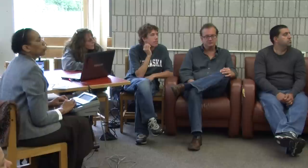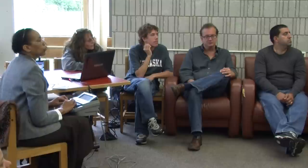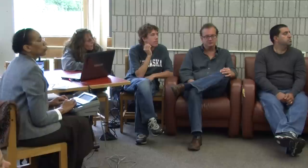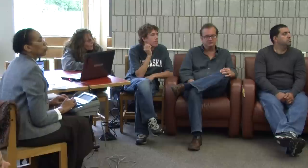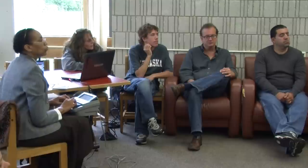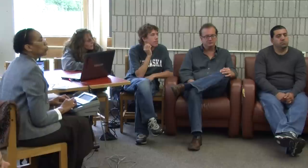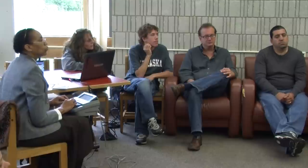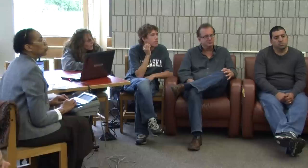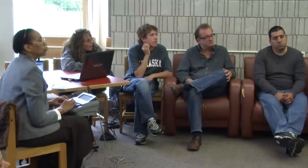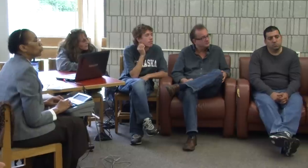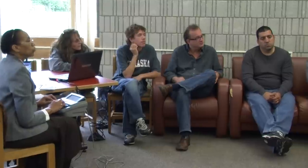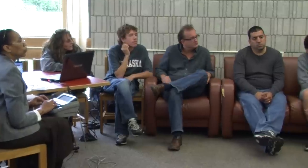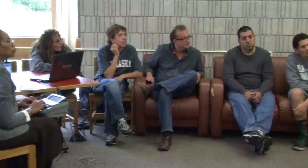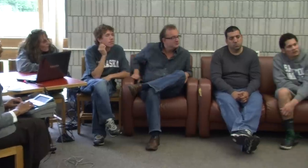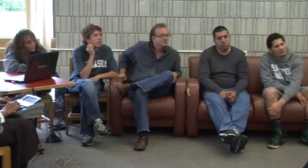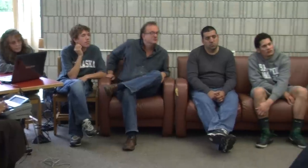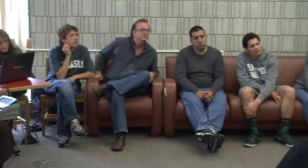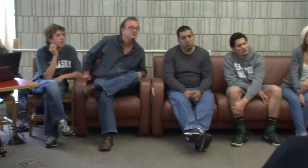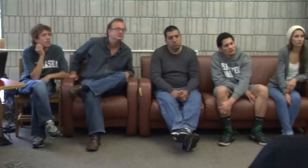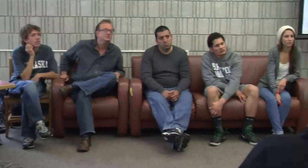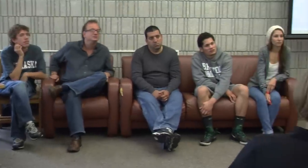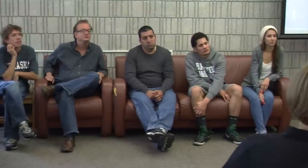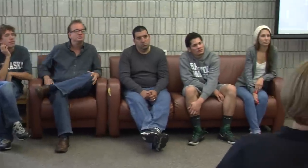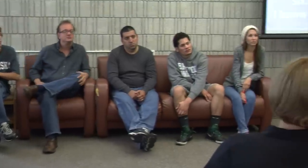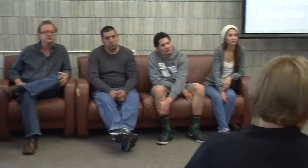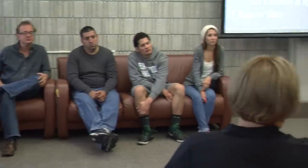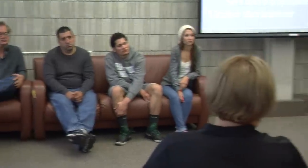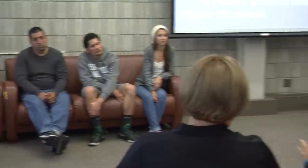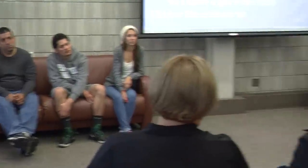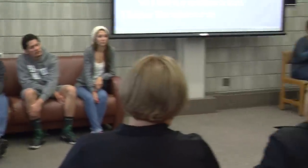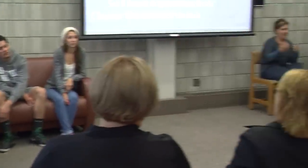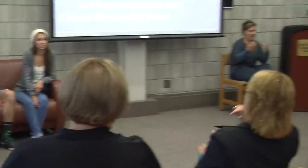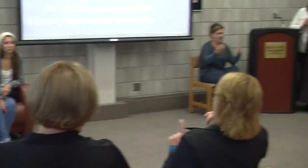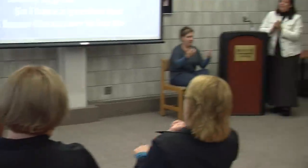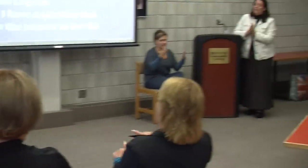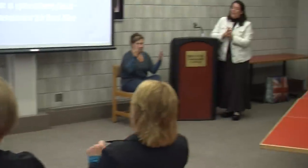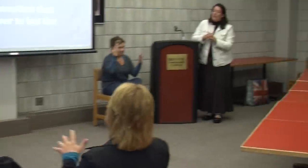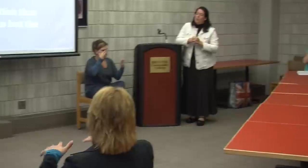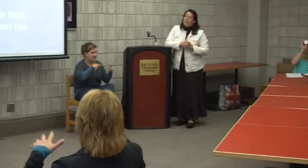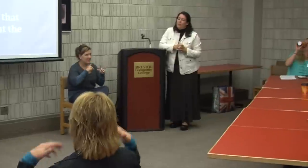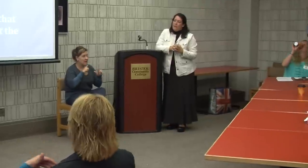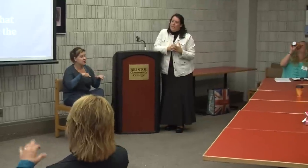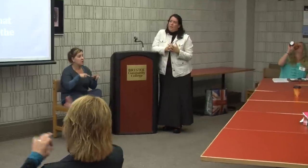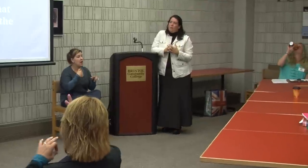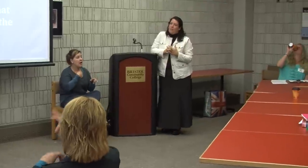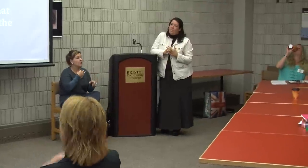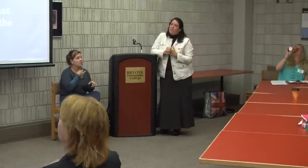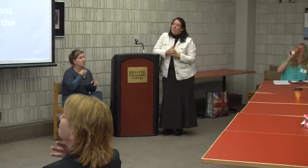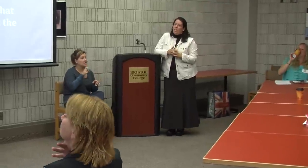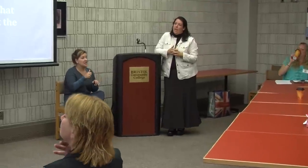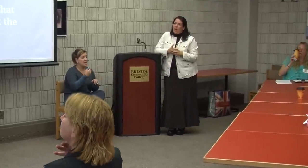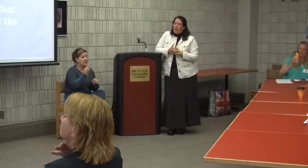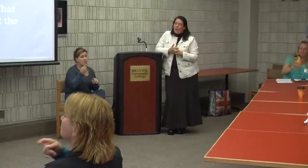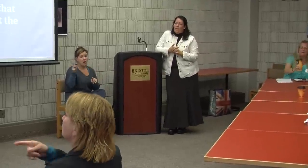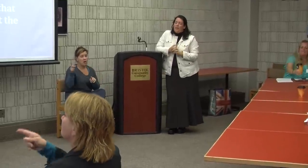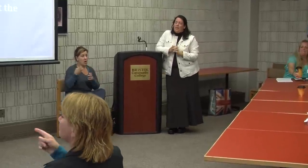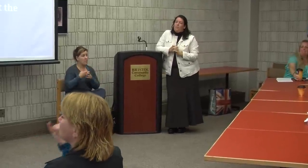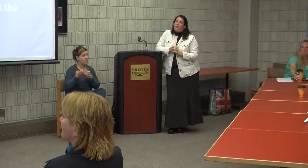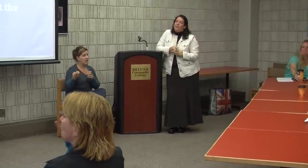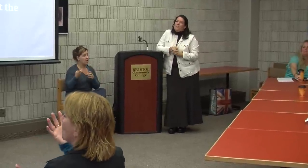So I have a question that I know the answer to but the audience doesn't. I'm curious if anyone on the panel wants to share if they've